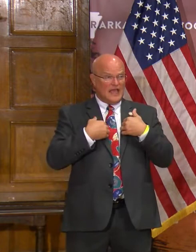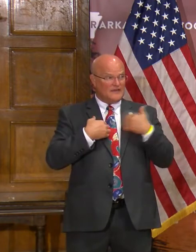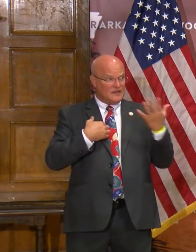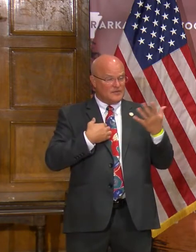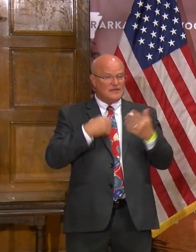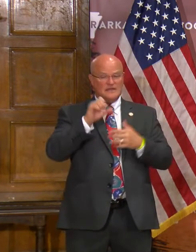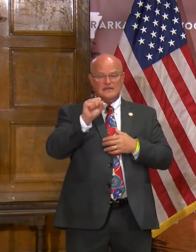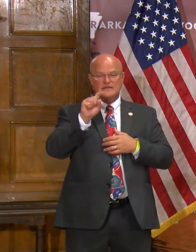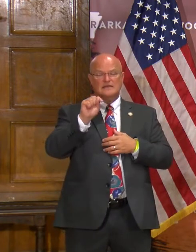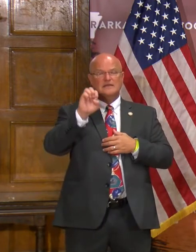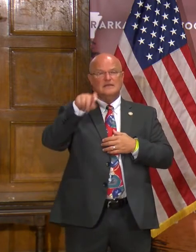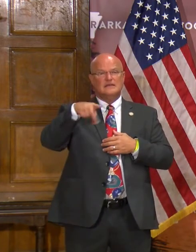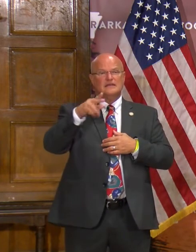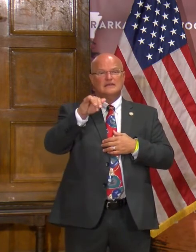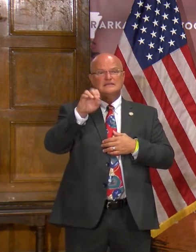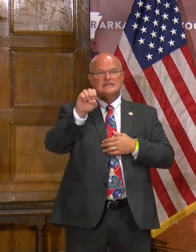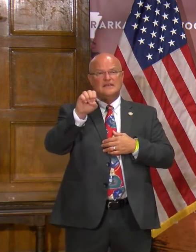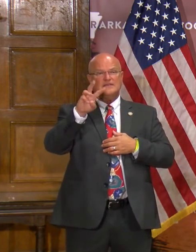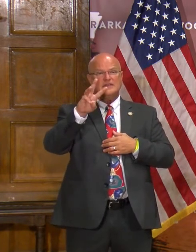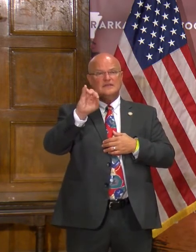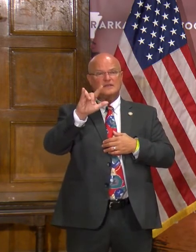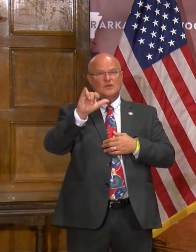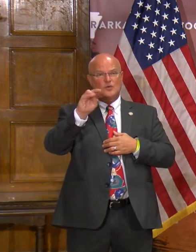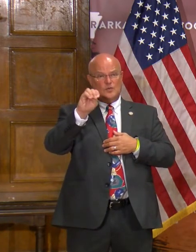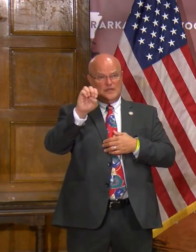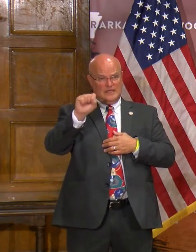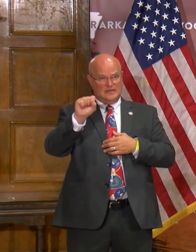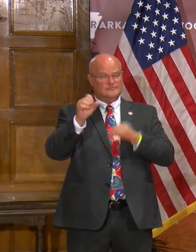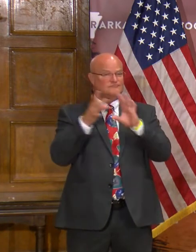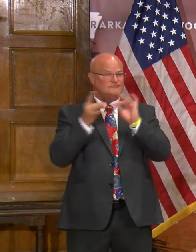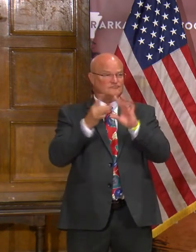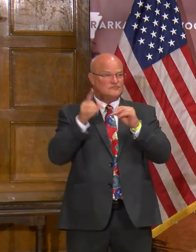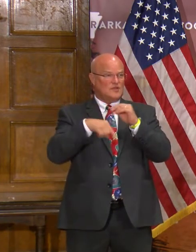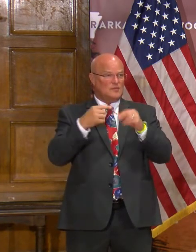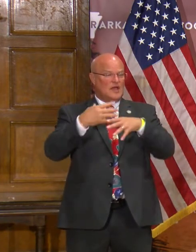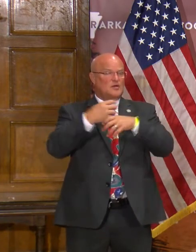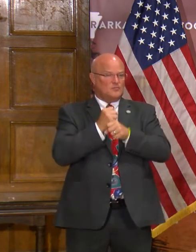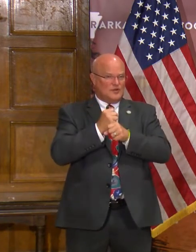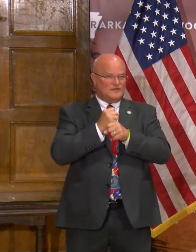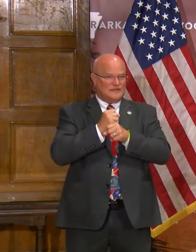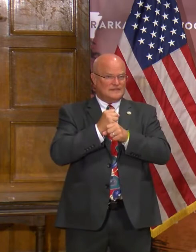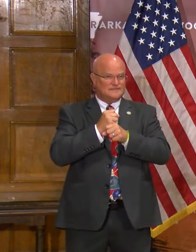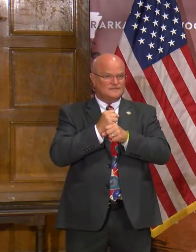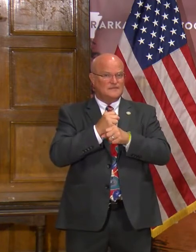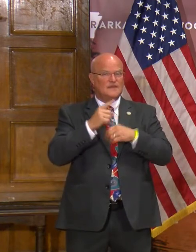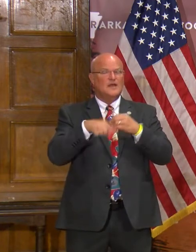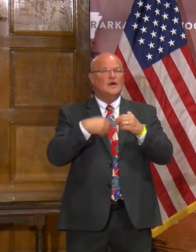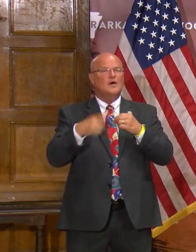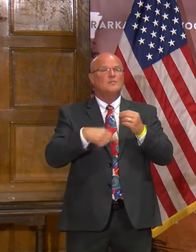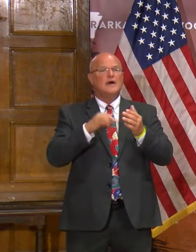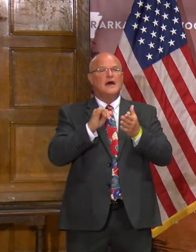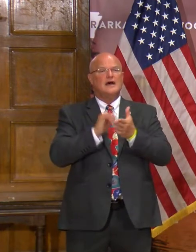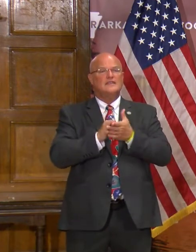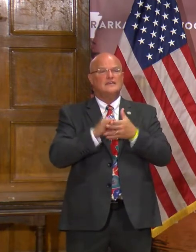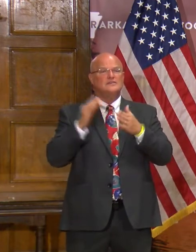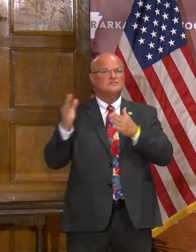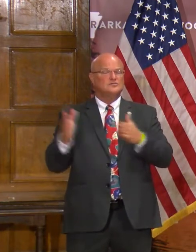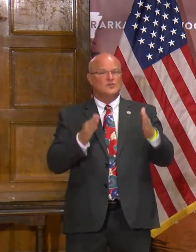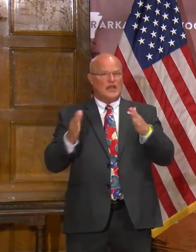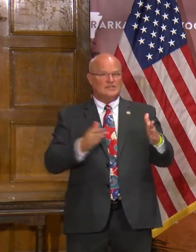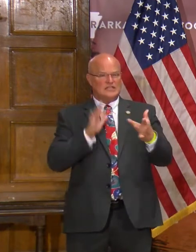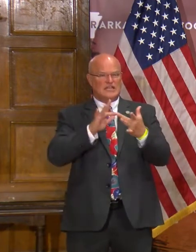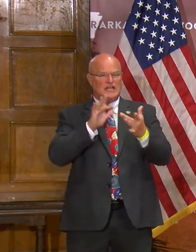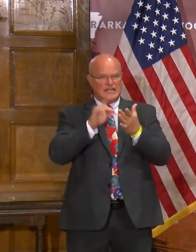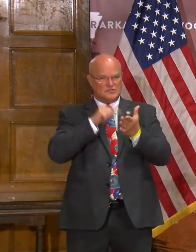up here to Stephanie Williams to follow up with discussion briefly on our strategy and